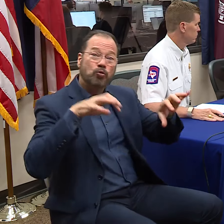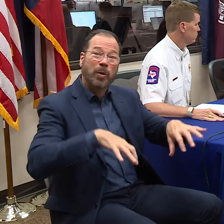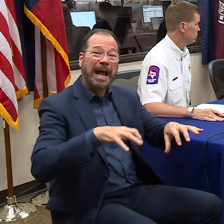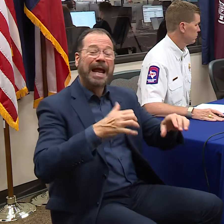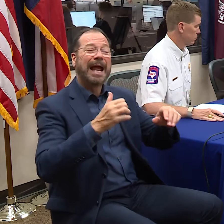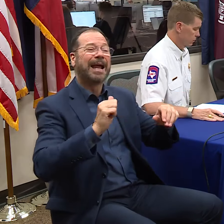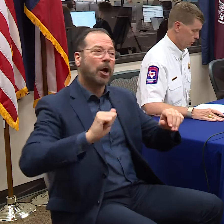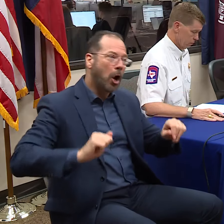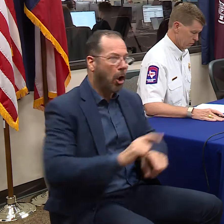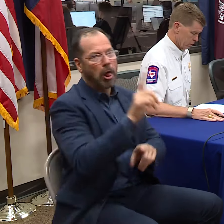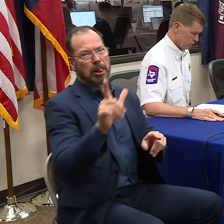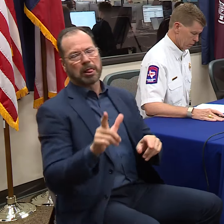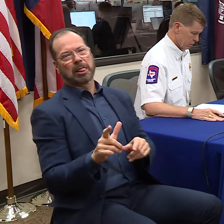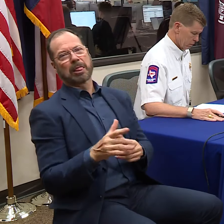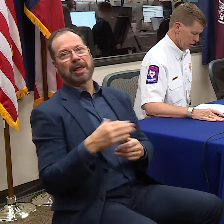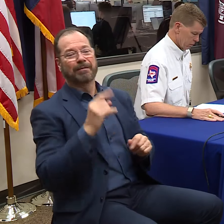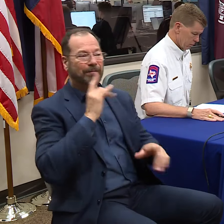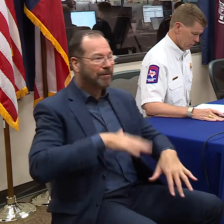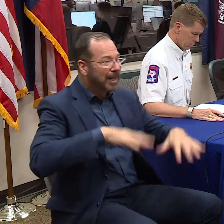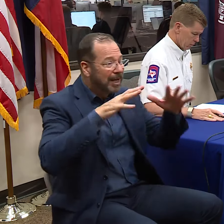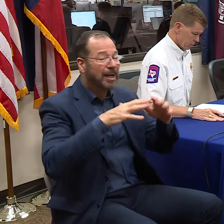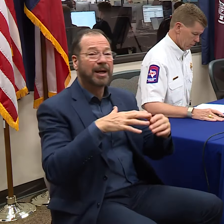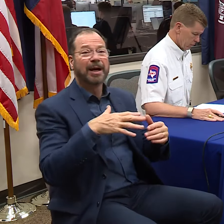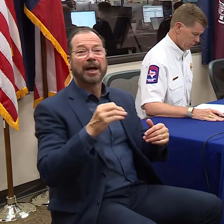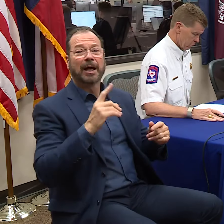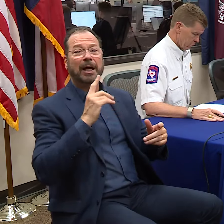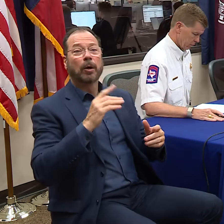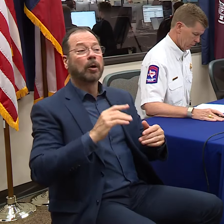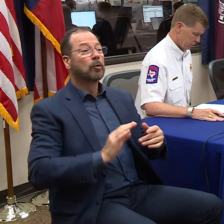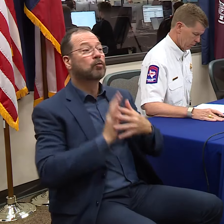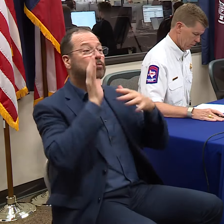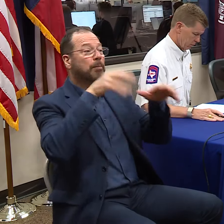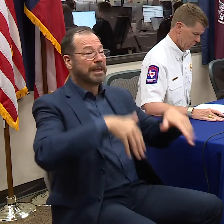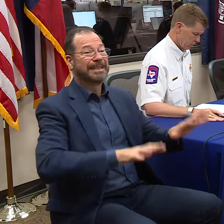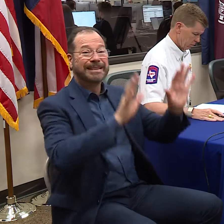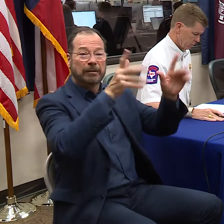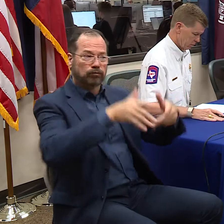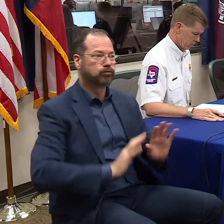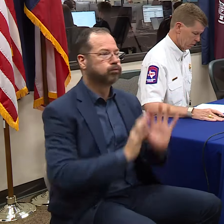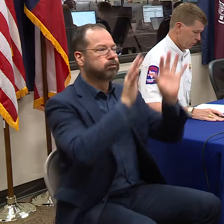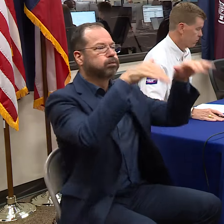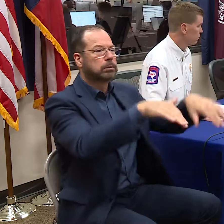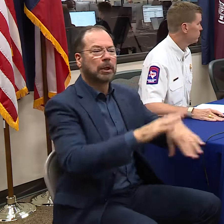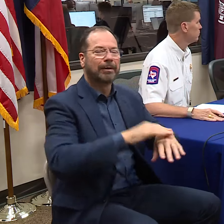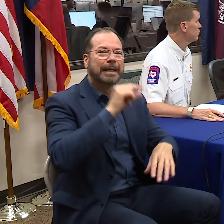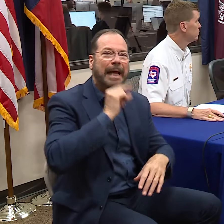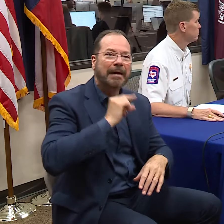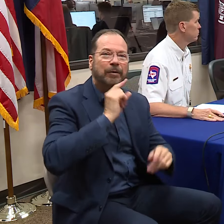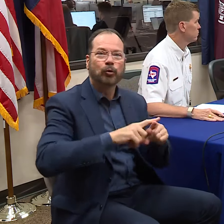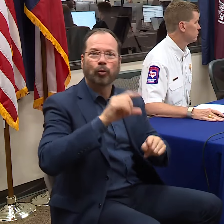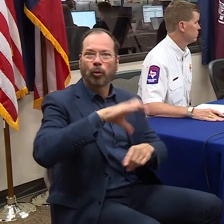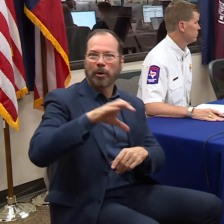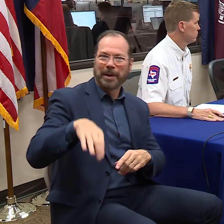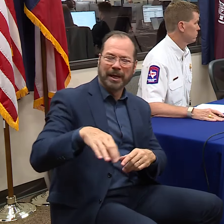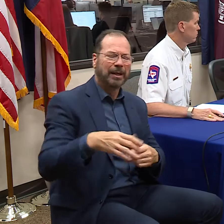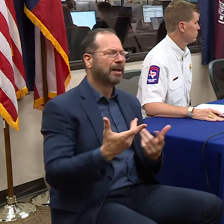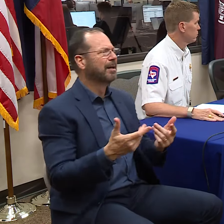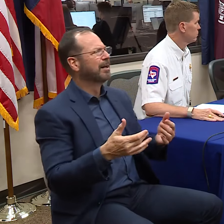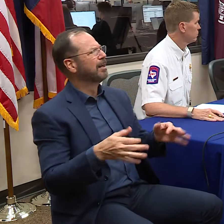everywhere, and flooding could be everywhere, and a storm surge from Corpus to Galveston Island. So a lot to watch for.